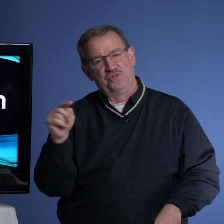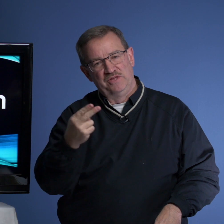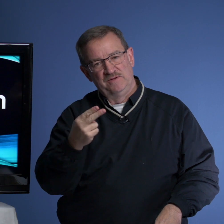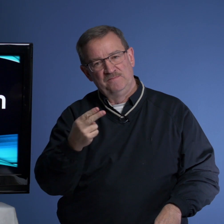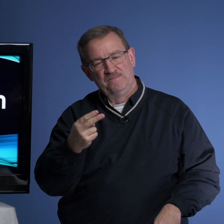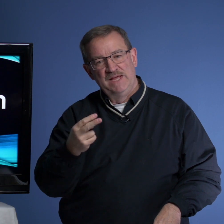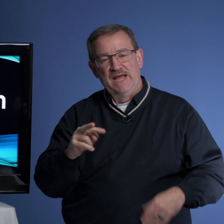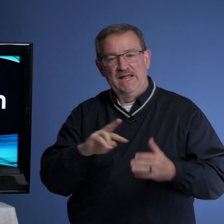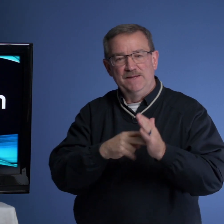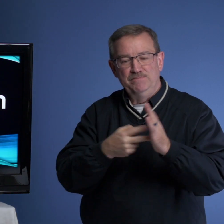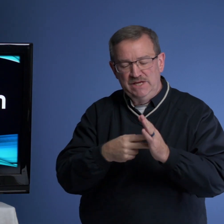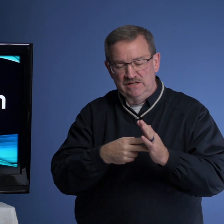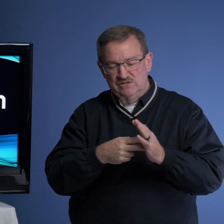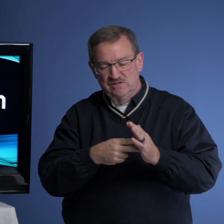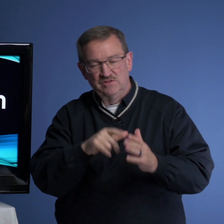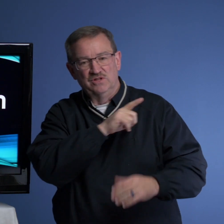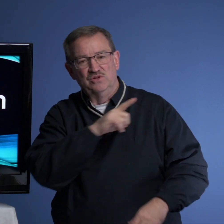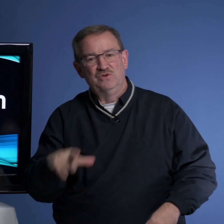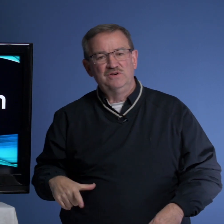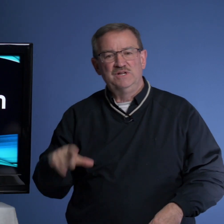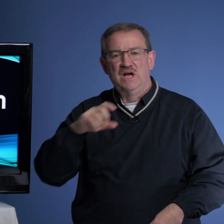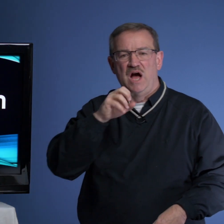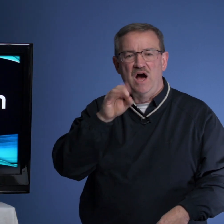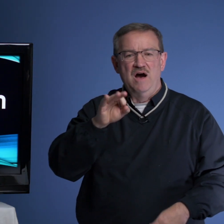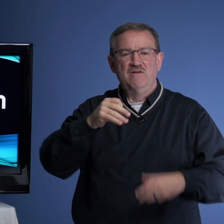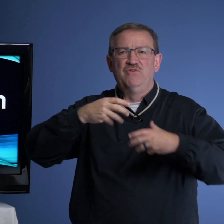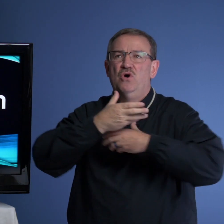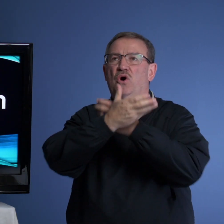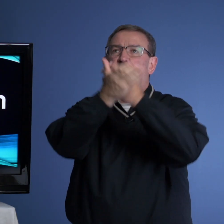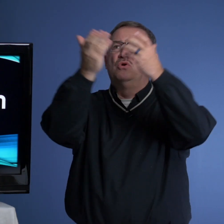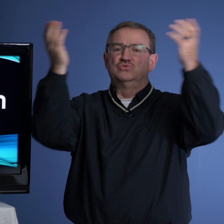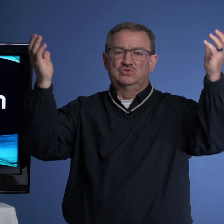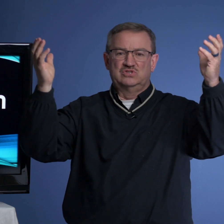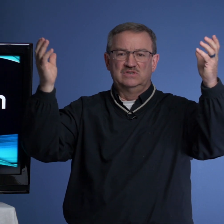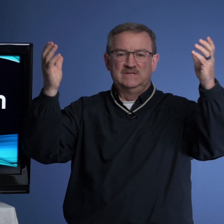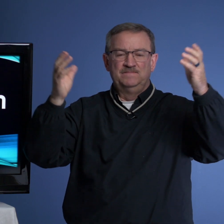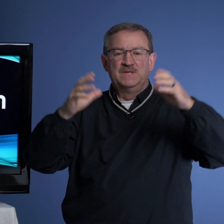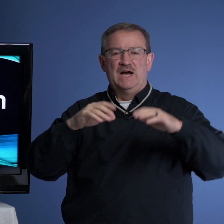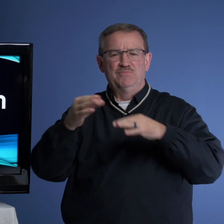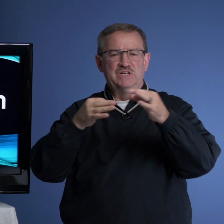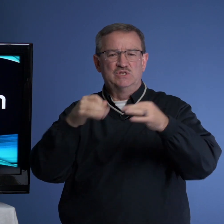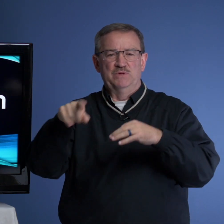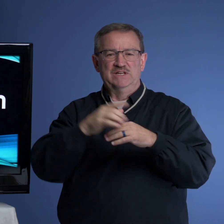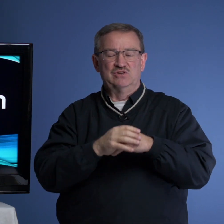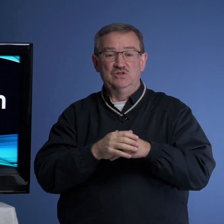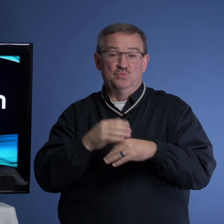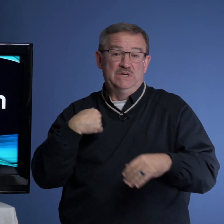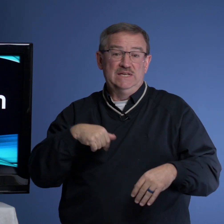And it means the Lord of hosts. I'm going to explain it to you. We